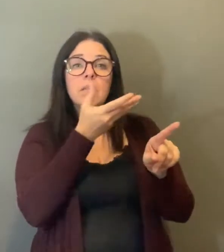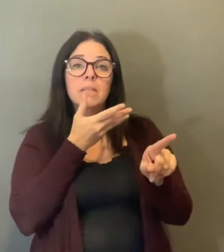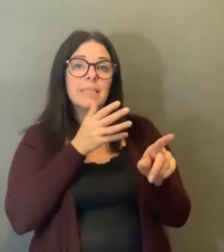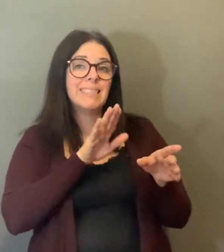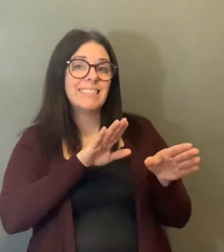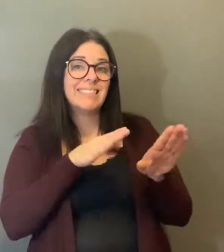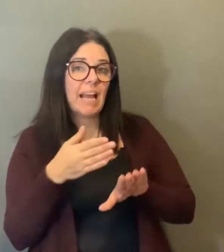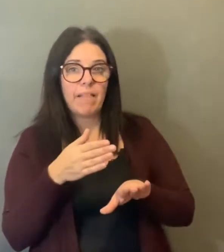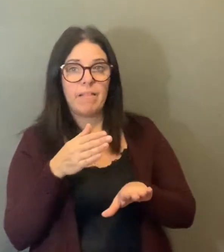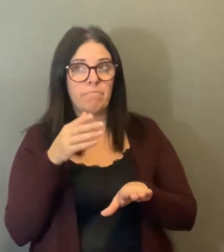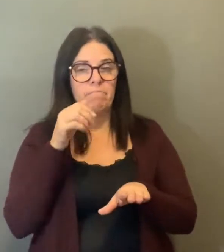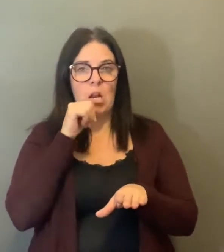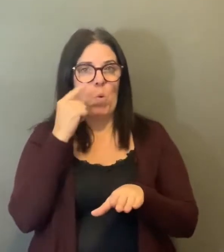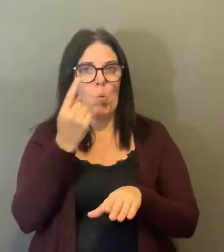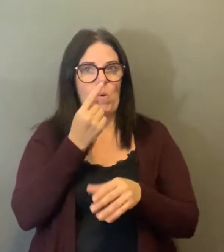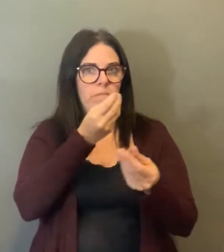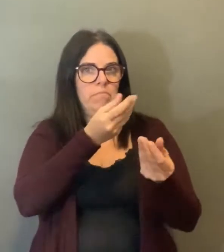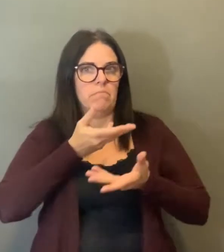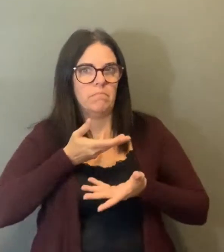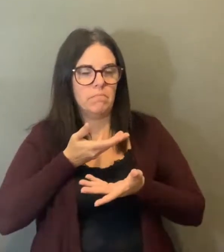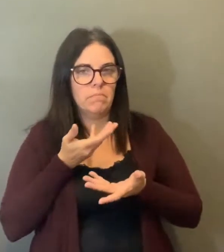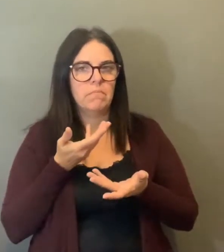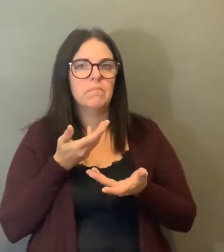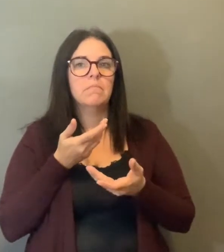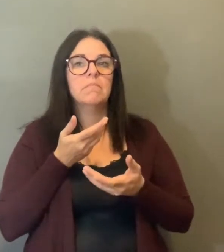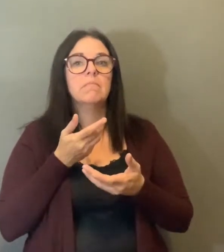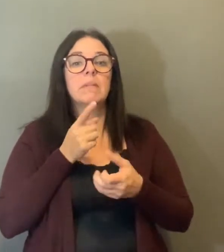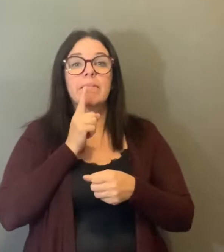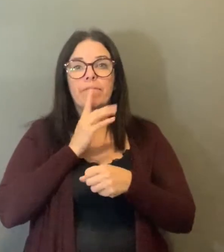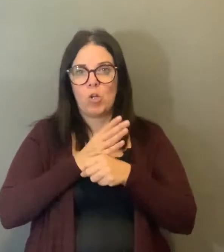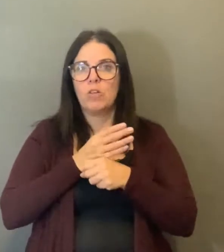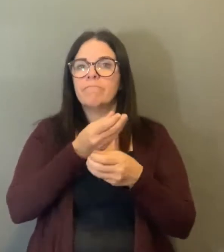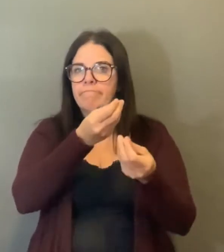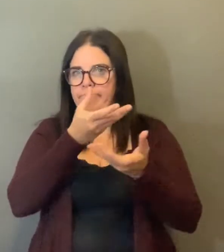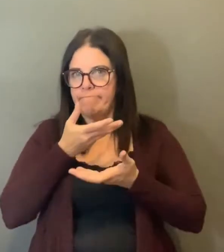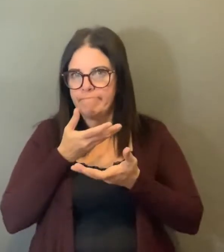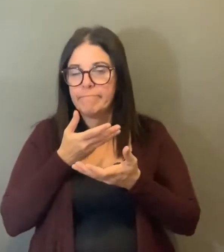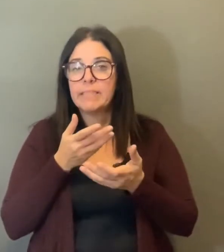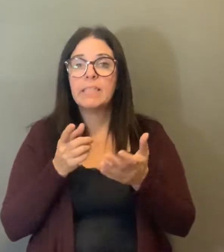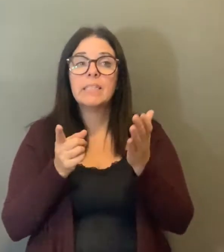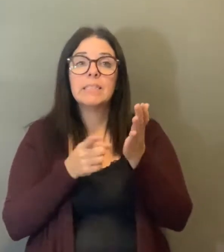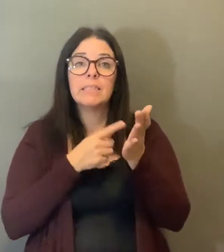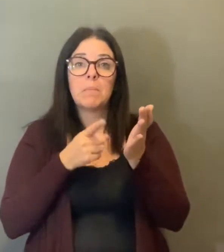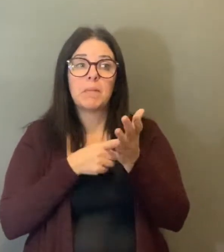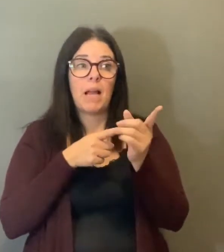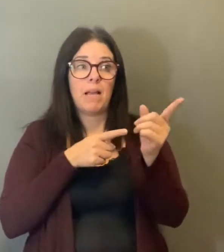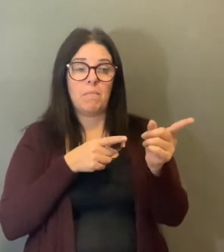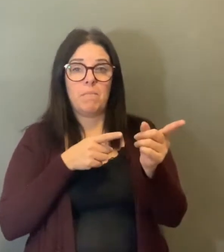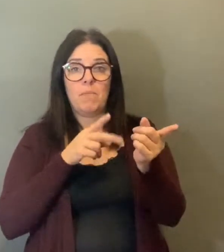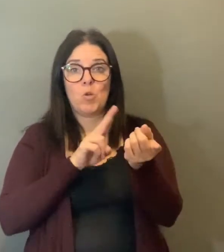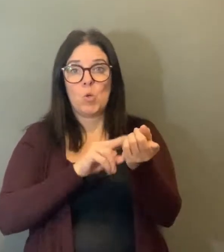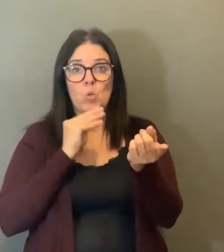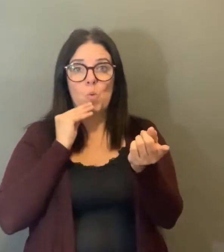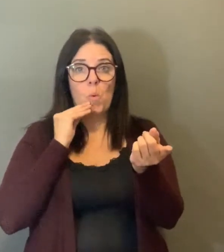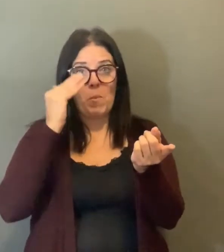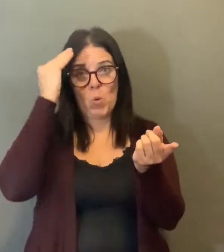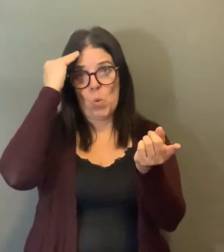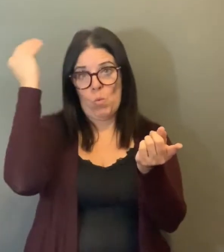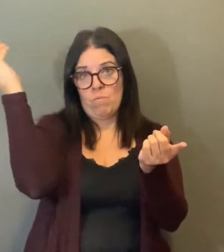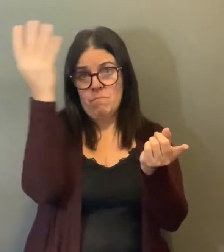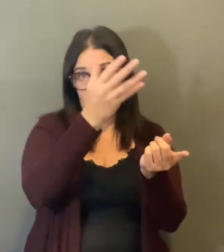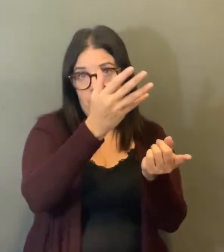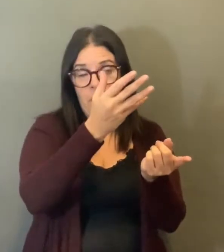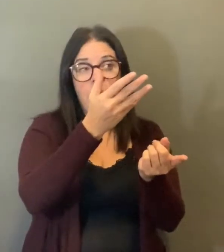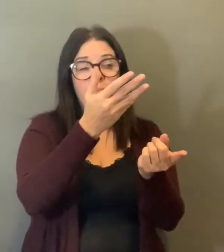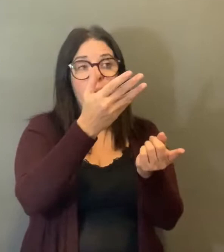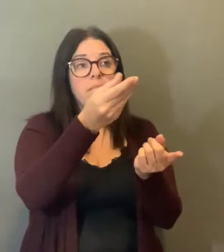So it really depends on when the homes are reporting it to us, and the moment that they report it to us, because we don't get the reports of death. We do get the reports of